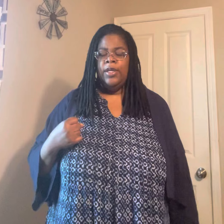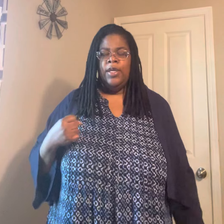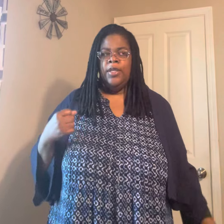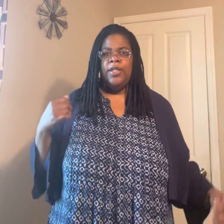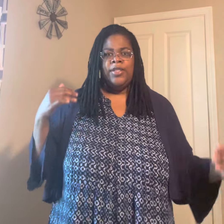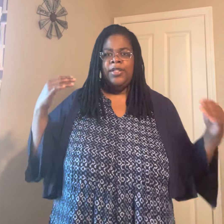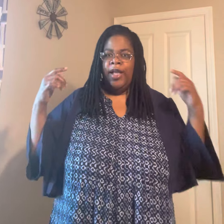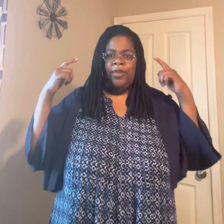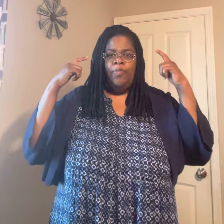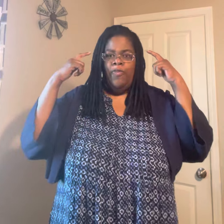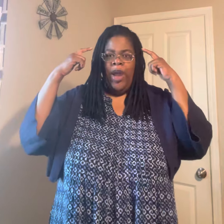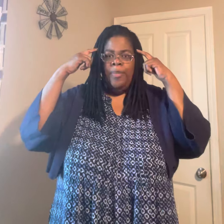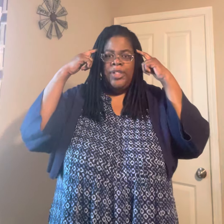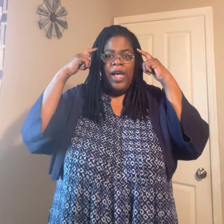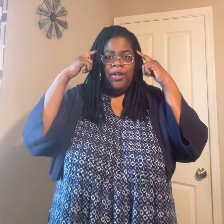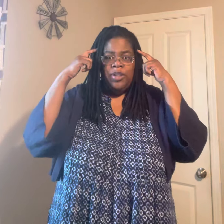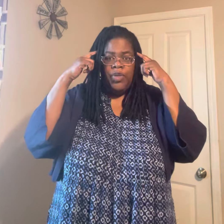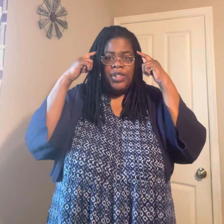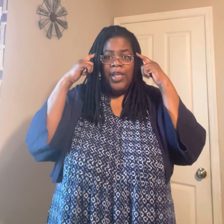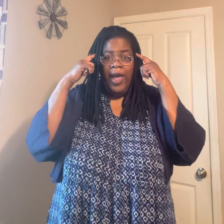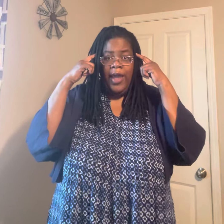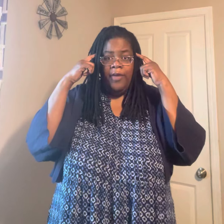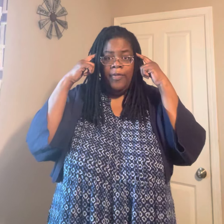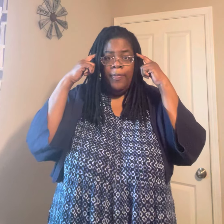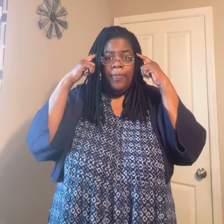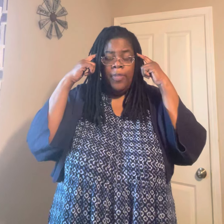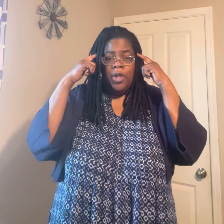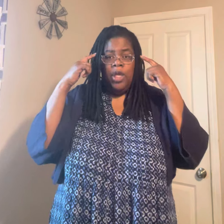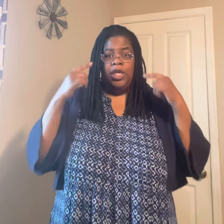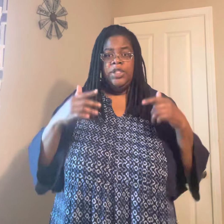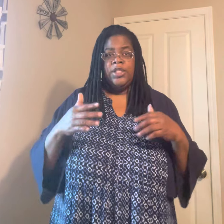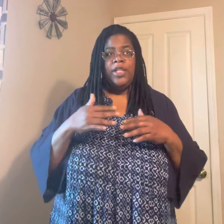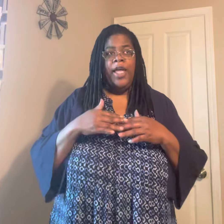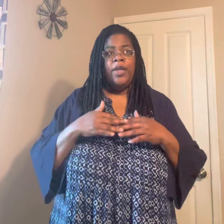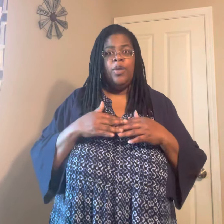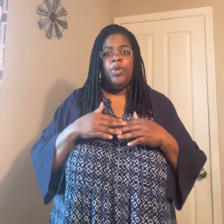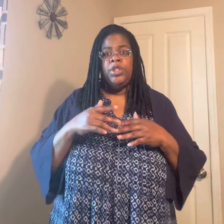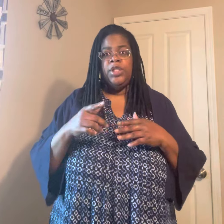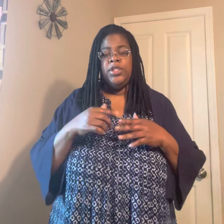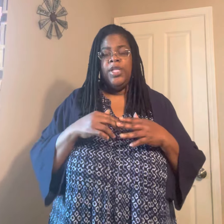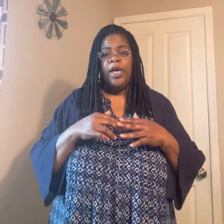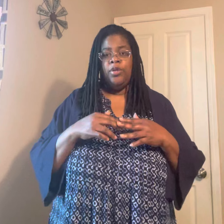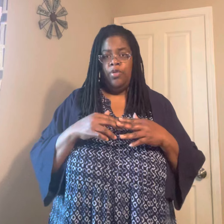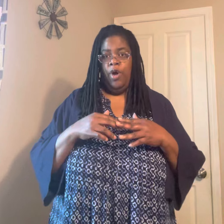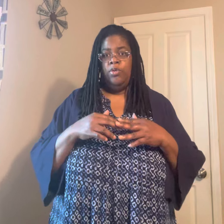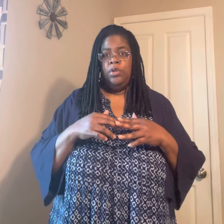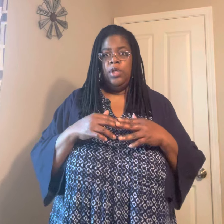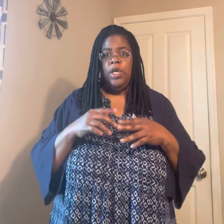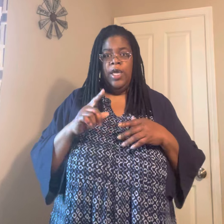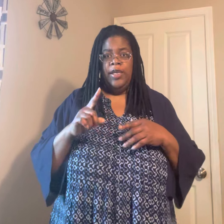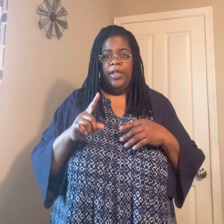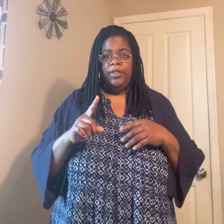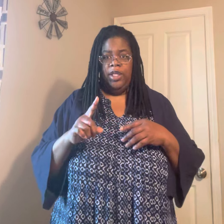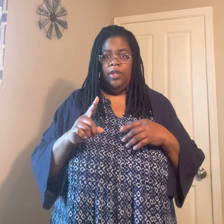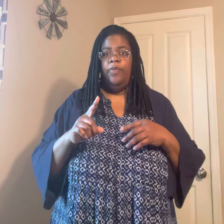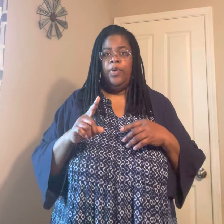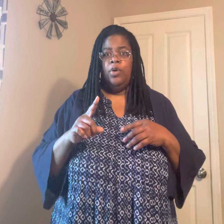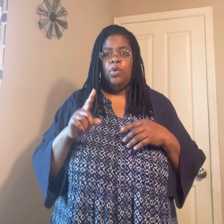That's not the right mentality for us to have. It's just like when Jesus died on the cross. And that thief who